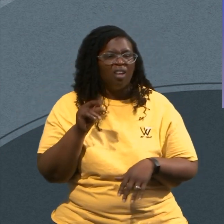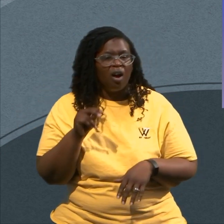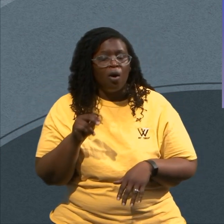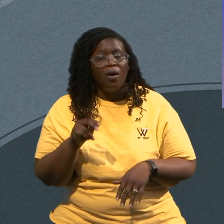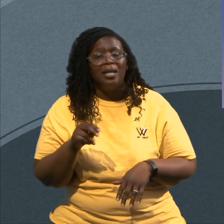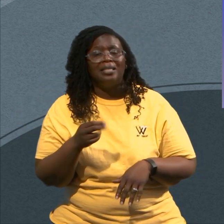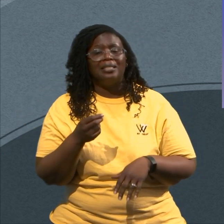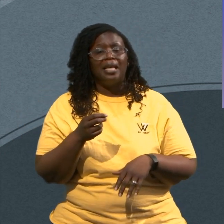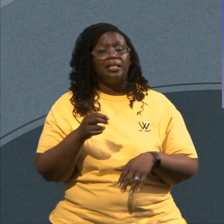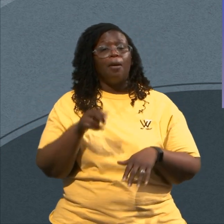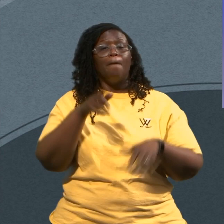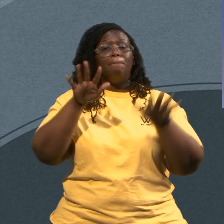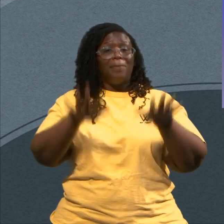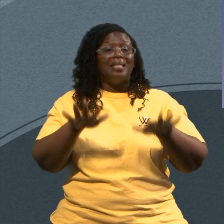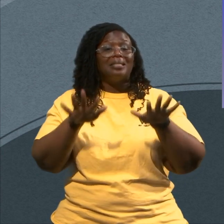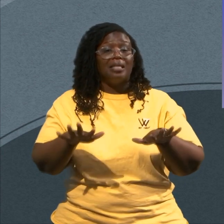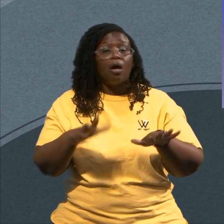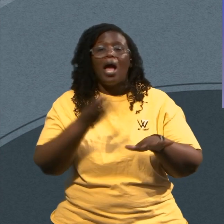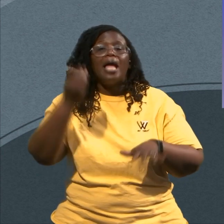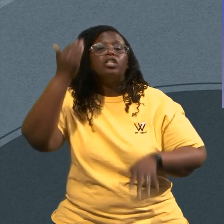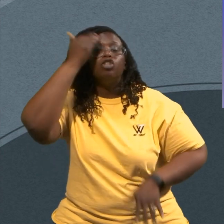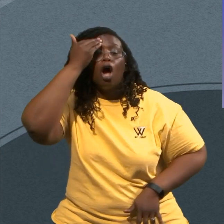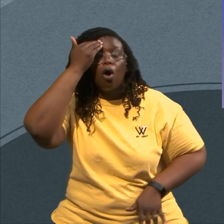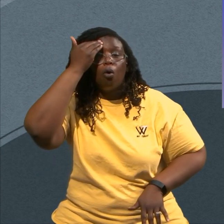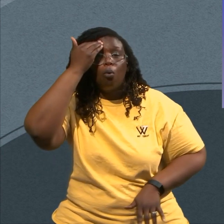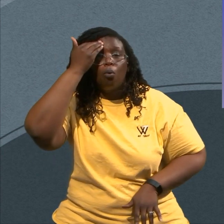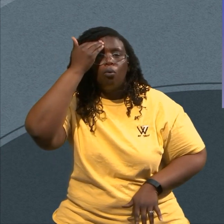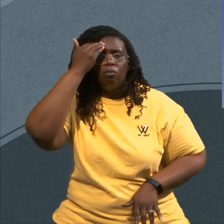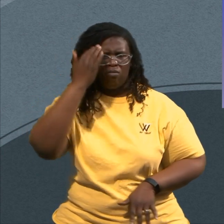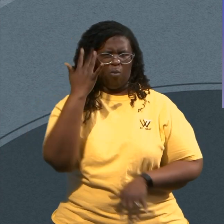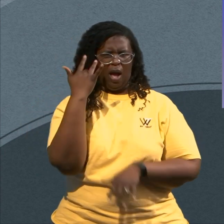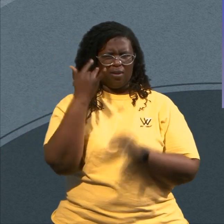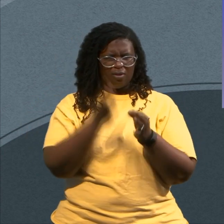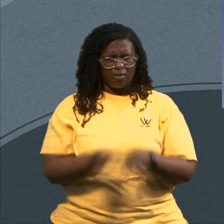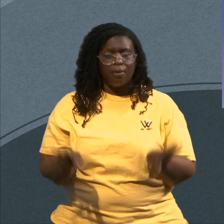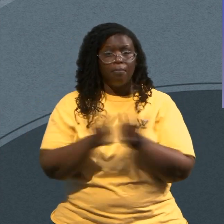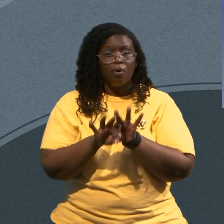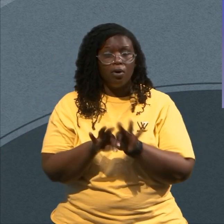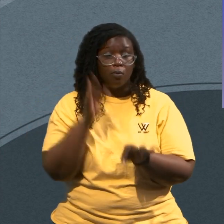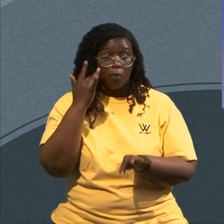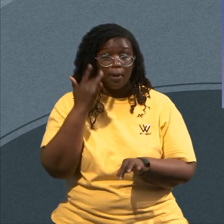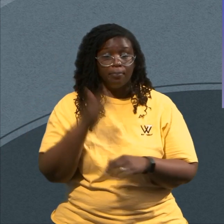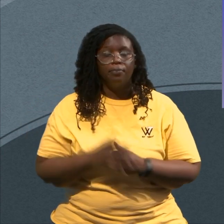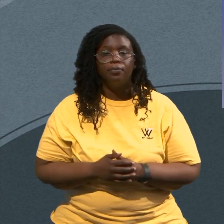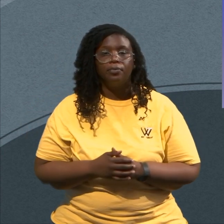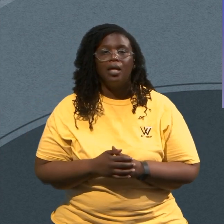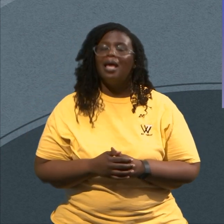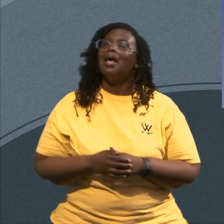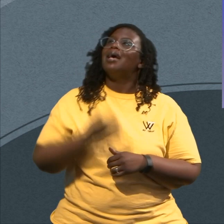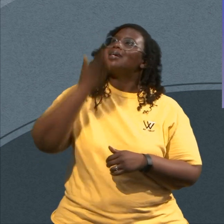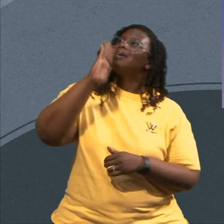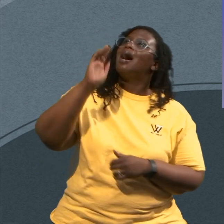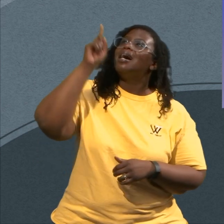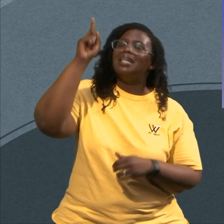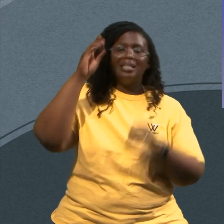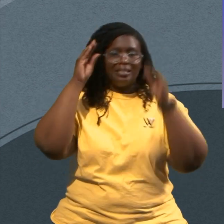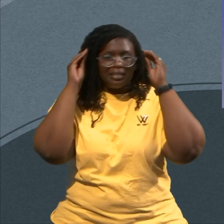Know Why Does That Matter Because He Is Teaching Us He Is Implying To Us